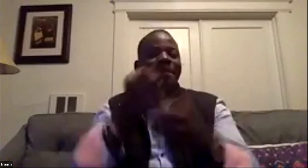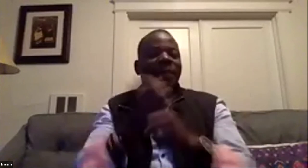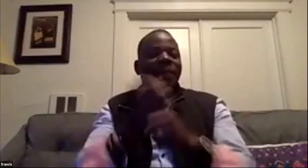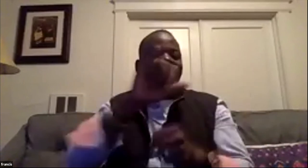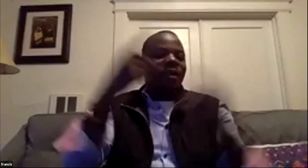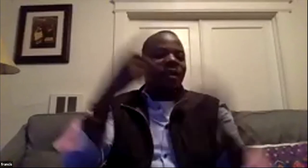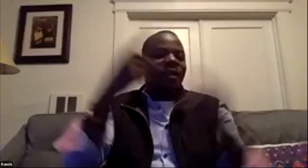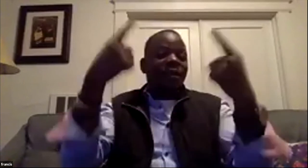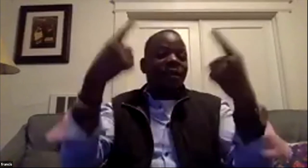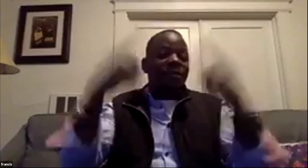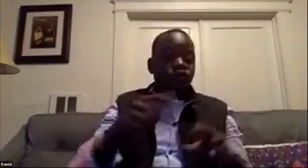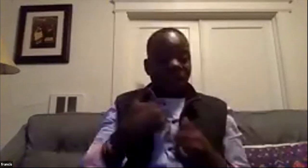on one second